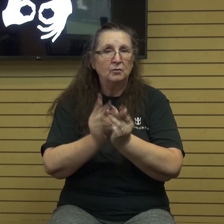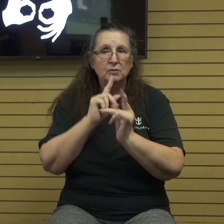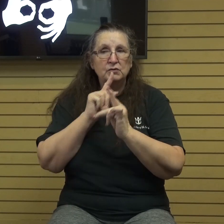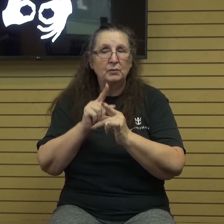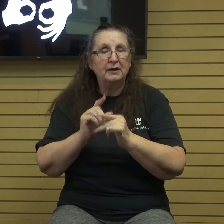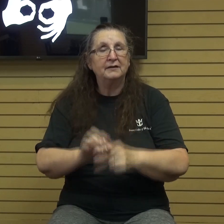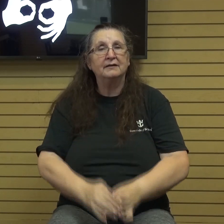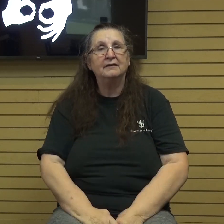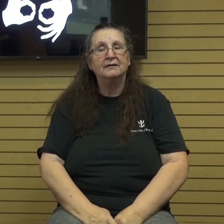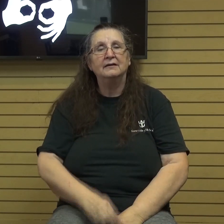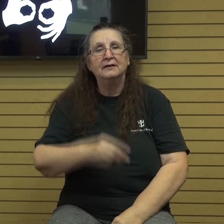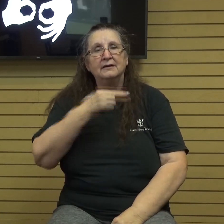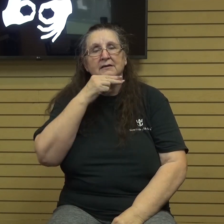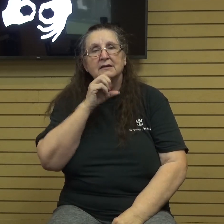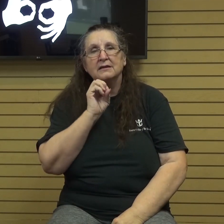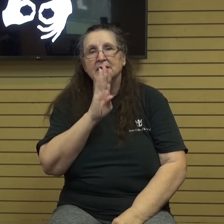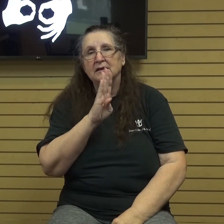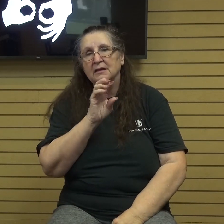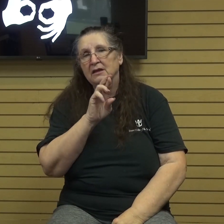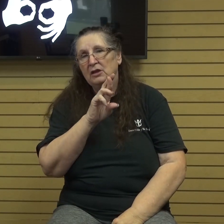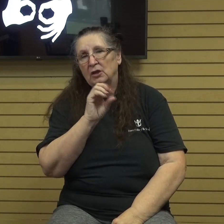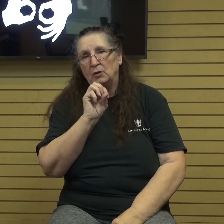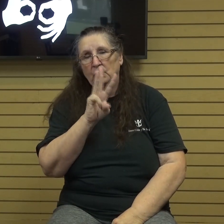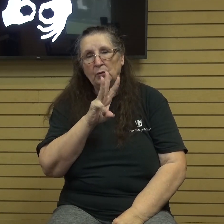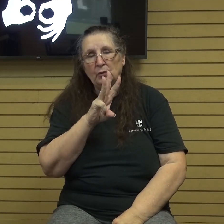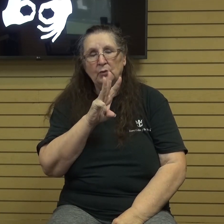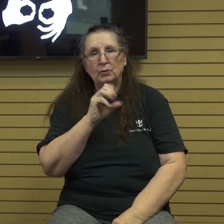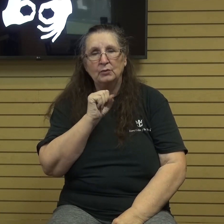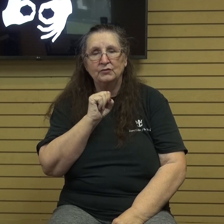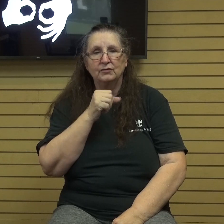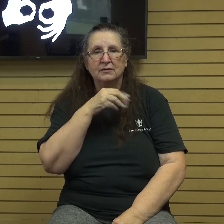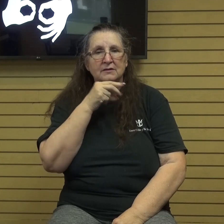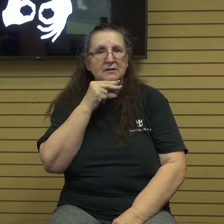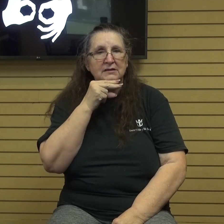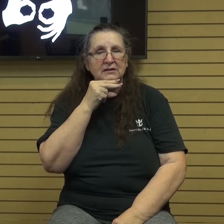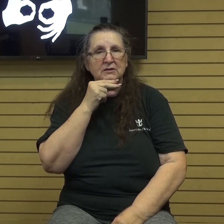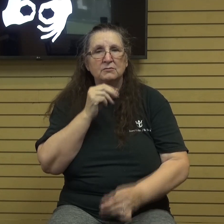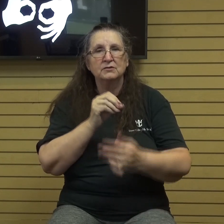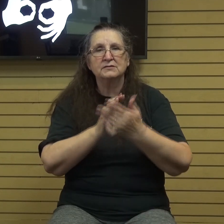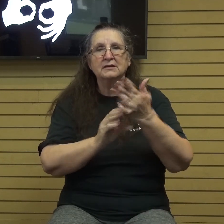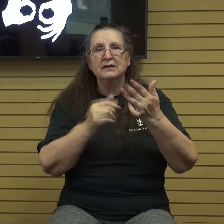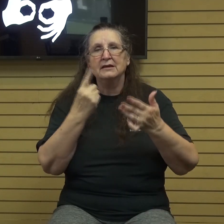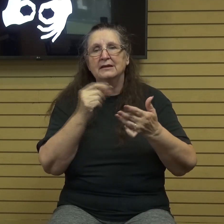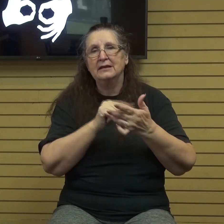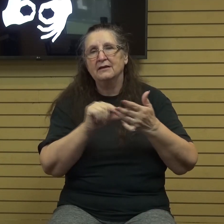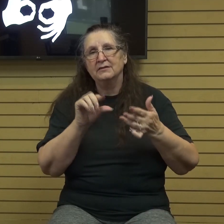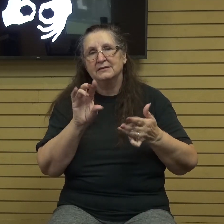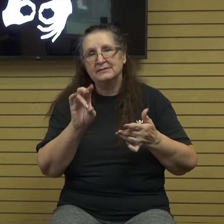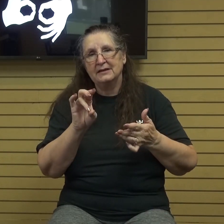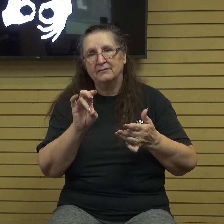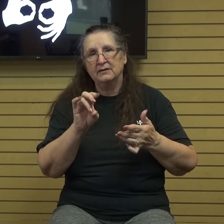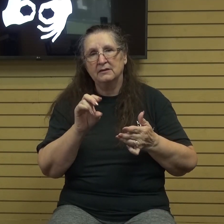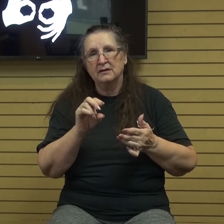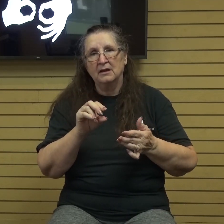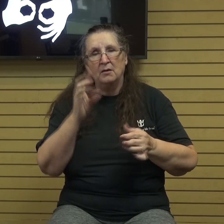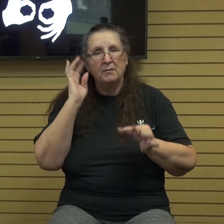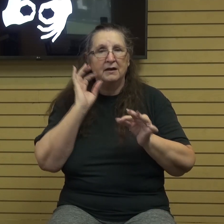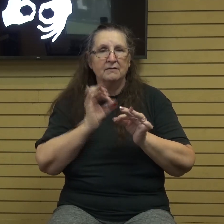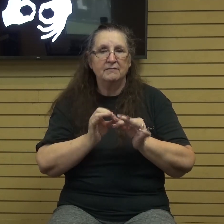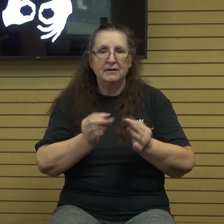Hebrews 11 7 says, By faith, Noah, being divinely warned of things not